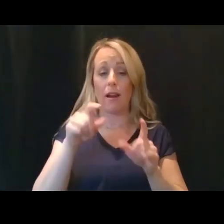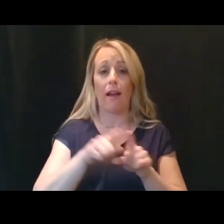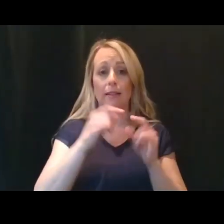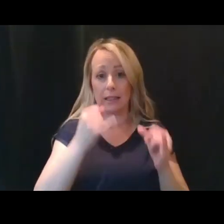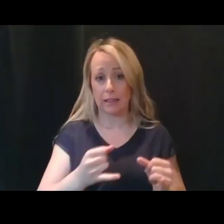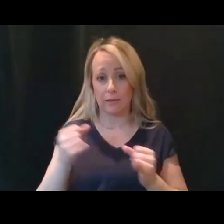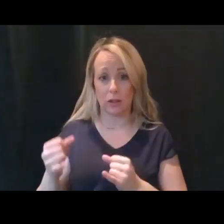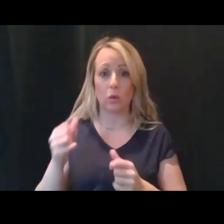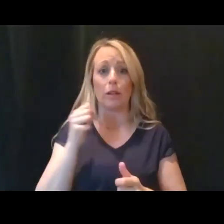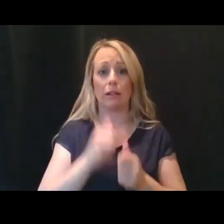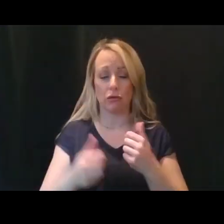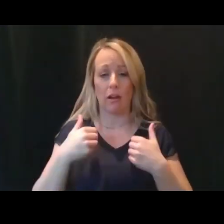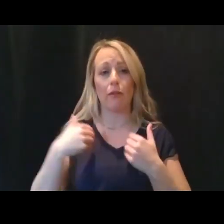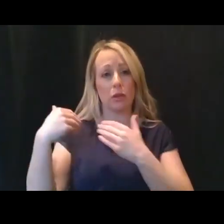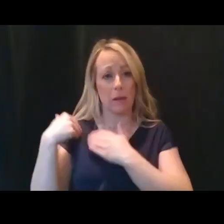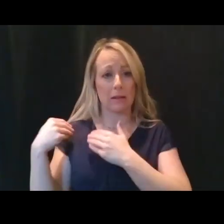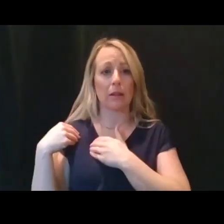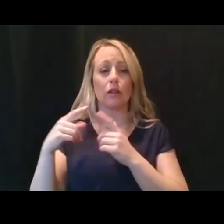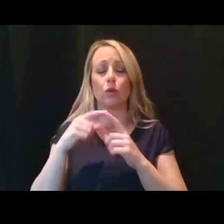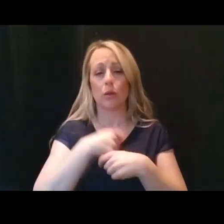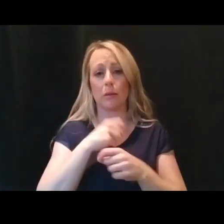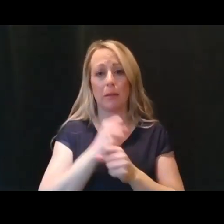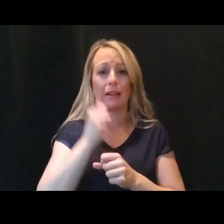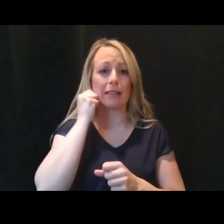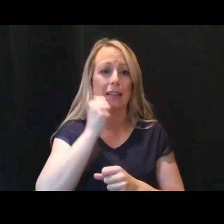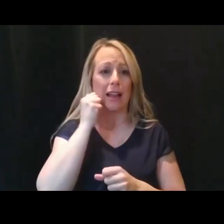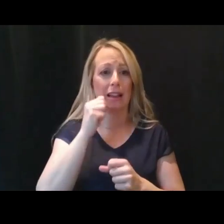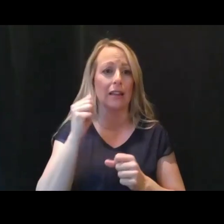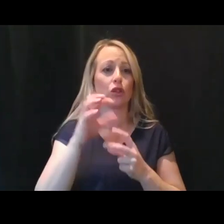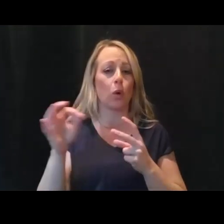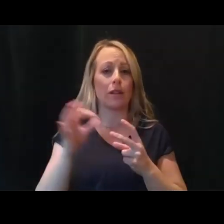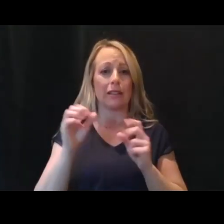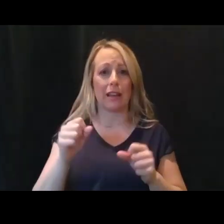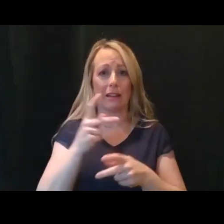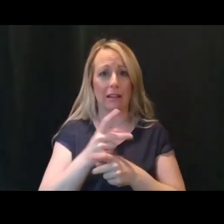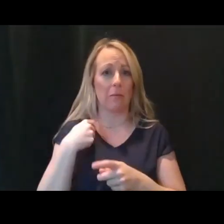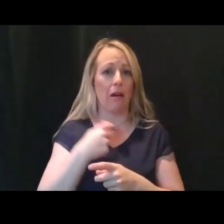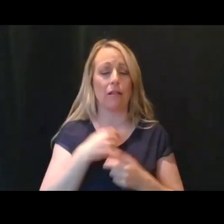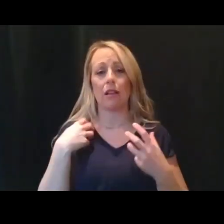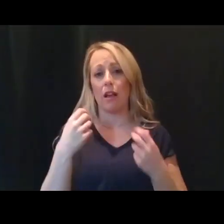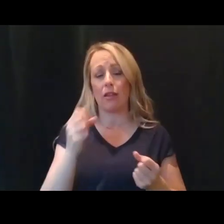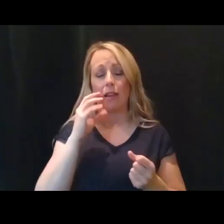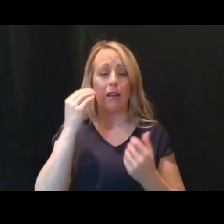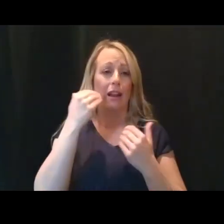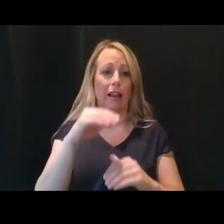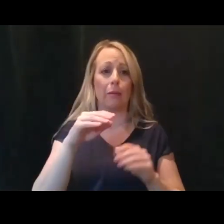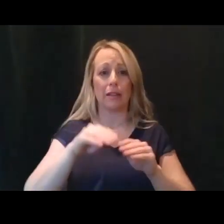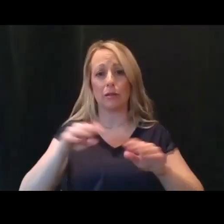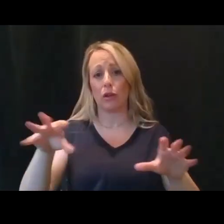individuals, we each have the responsibility to make daily choices that can keep us healthy and limit spread in